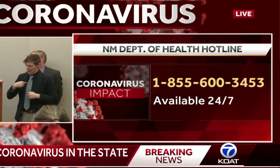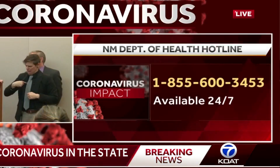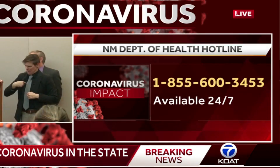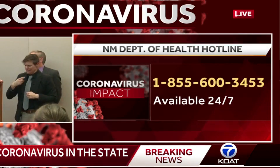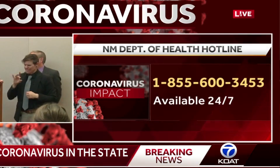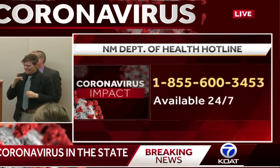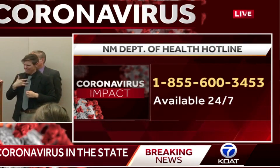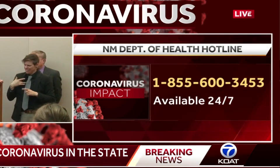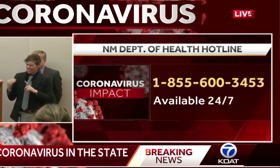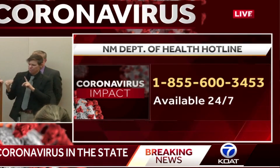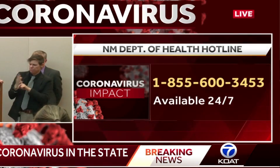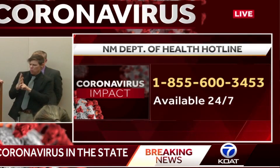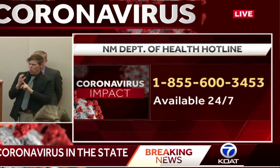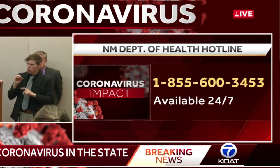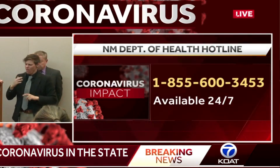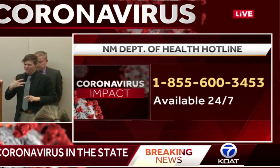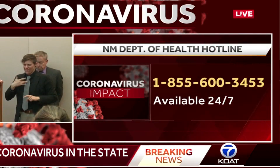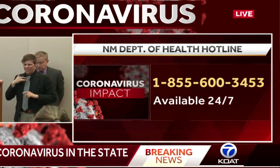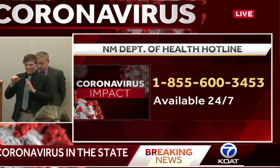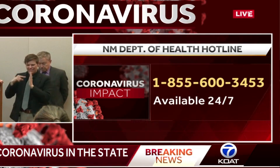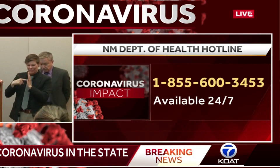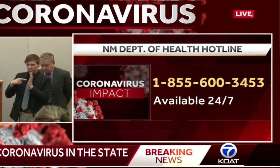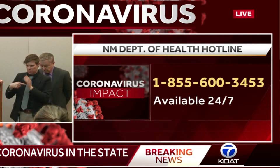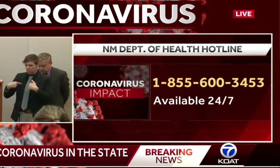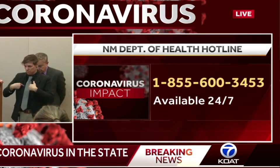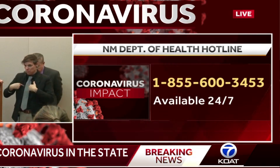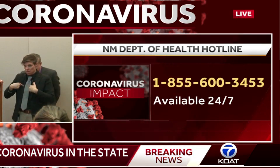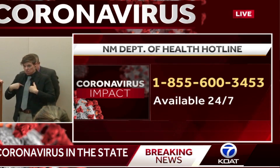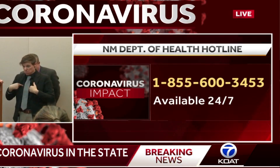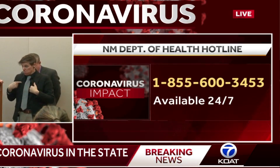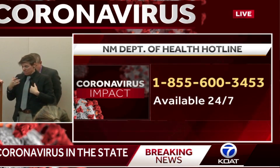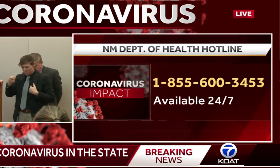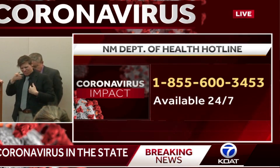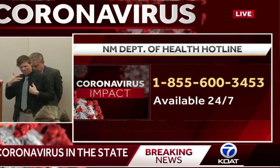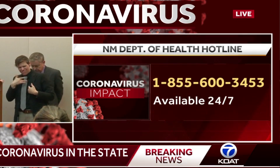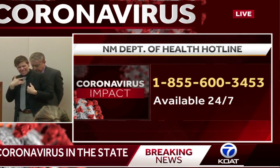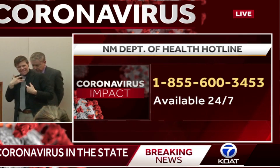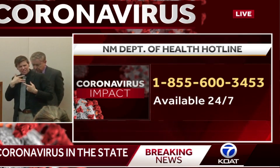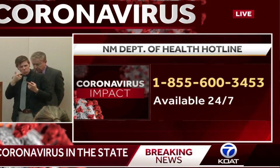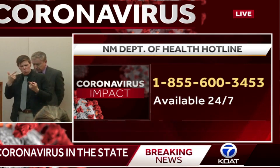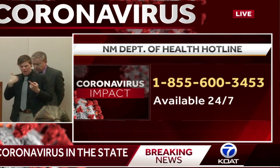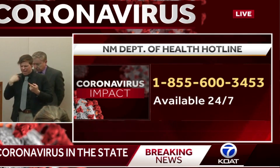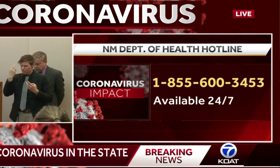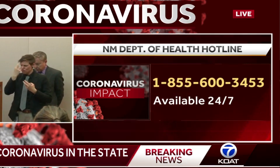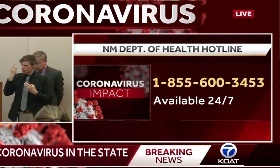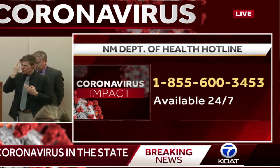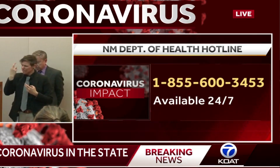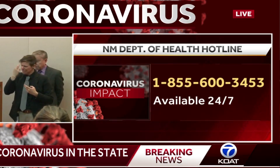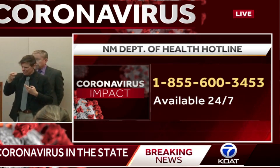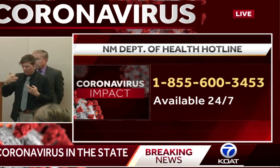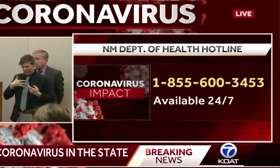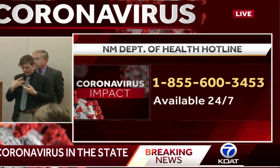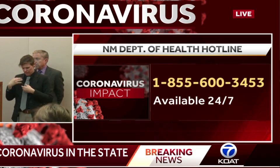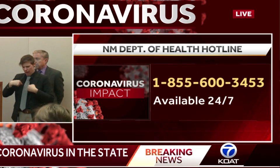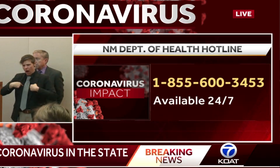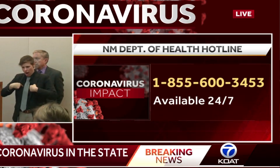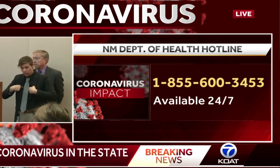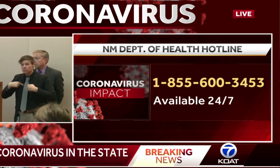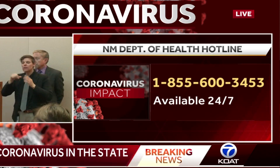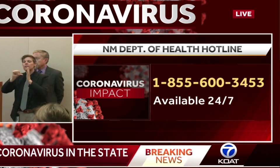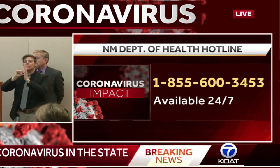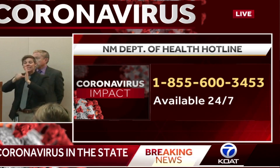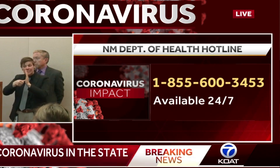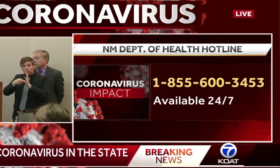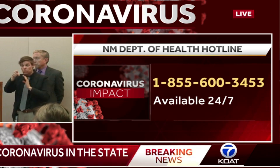Pardon me? Or travel. Yeah, travel. So if you have a reason to believe that you're exposed and thank you doctor wants me to say that's basically today travel related.